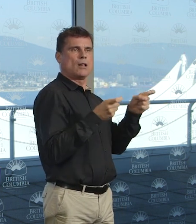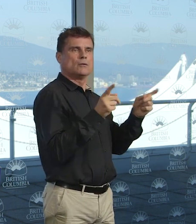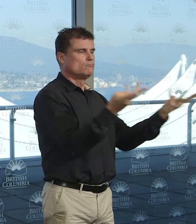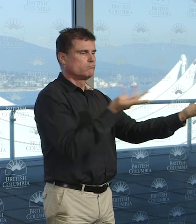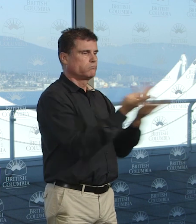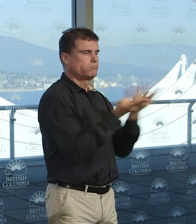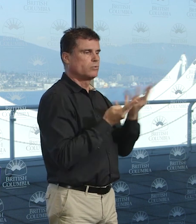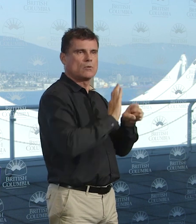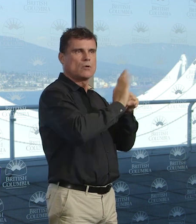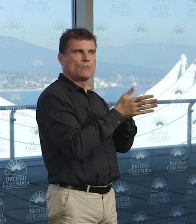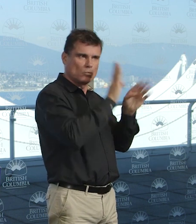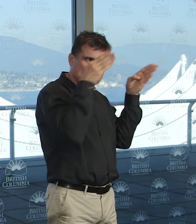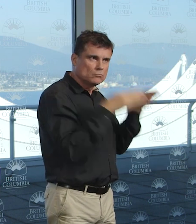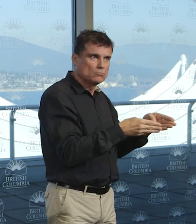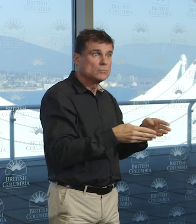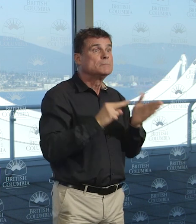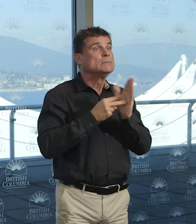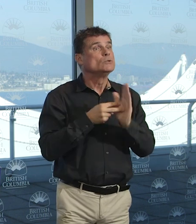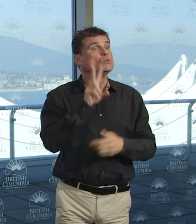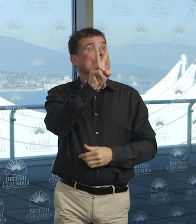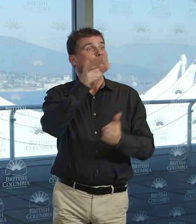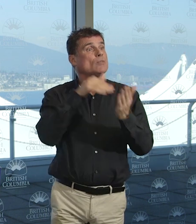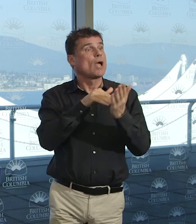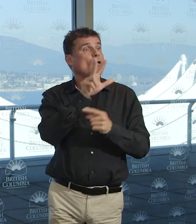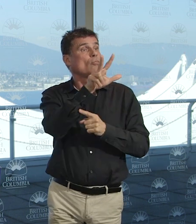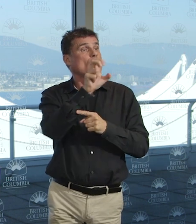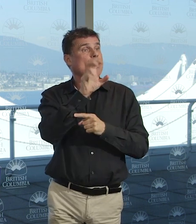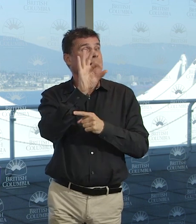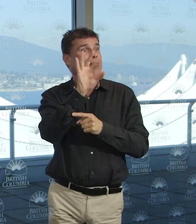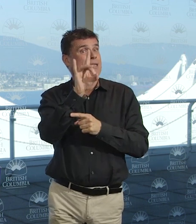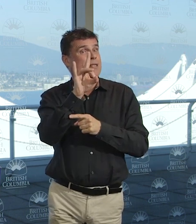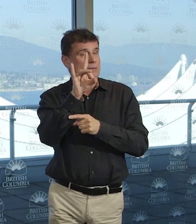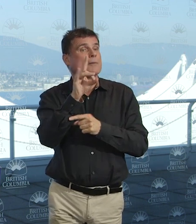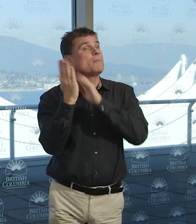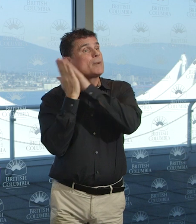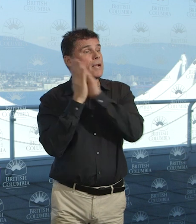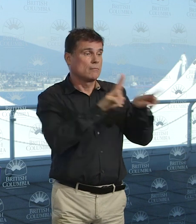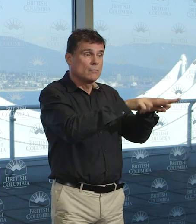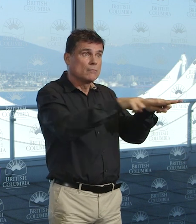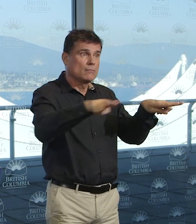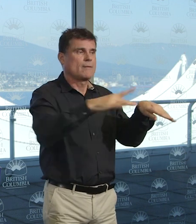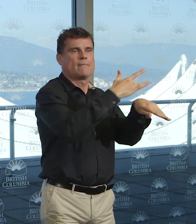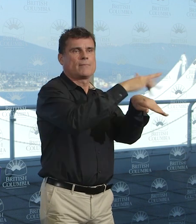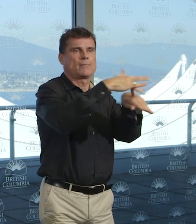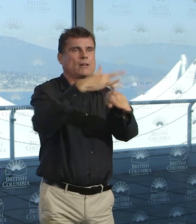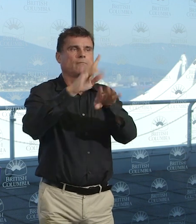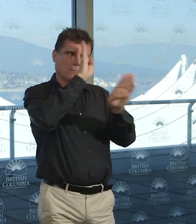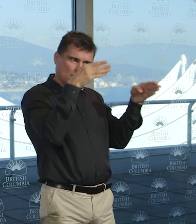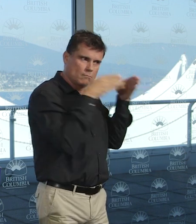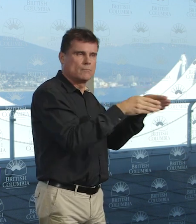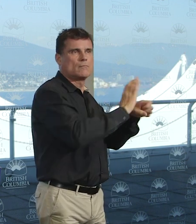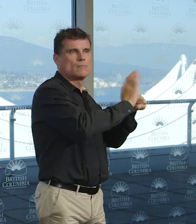,398 beds. In addition, our critical care beds are at 61